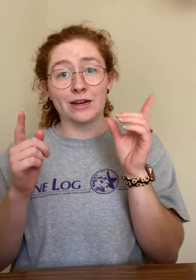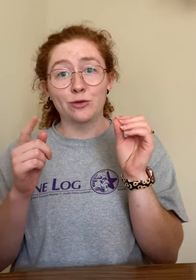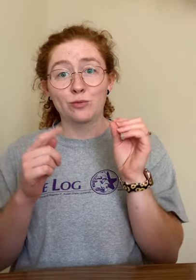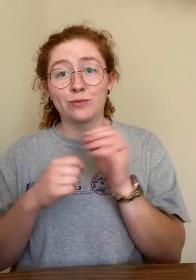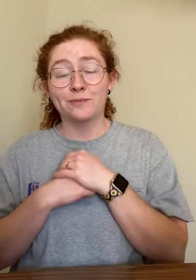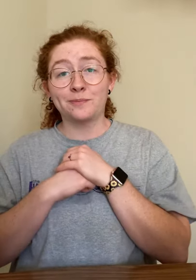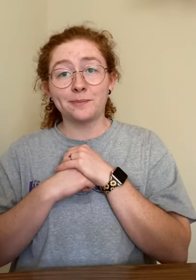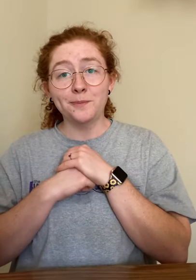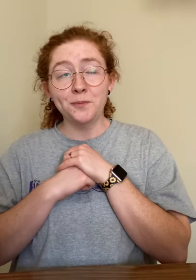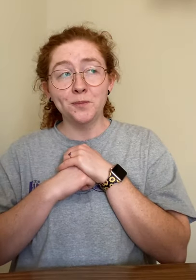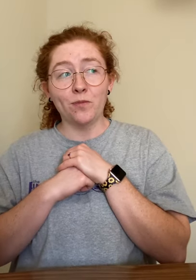do.